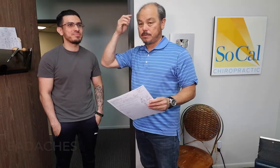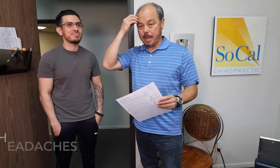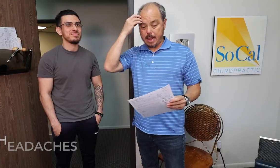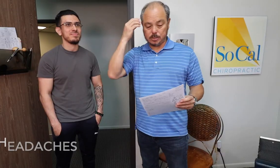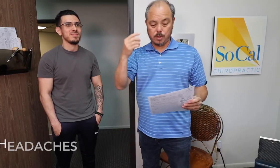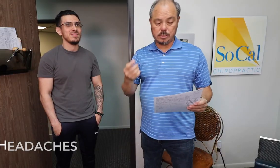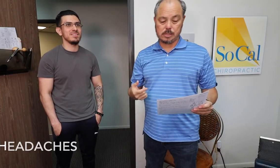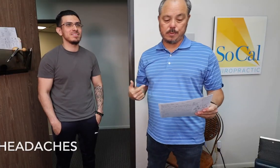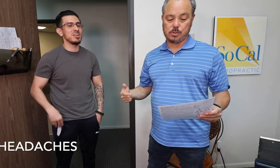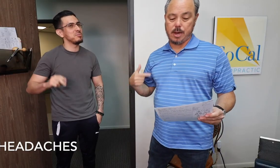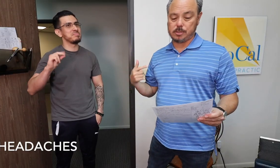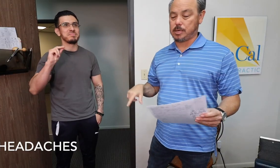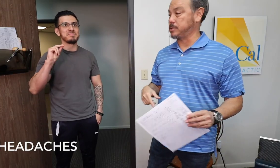Headaches when he sleeps or exercises.